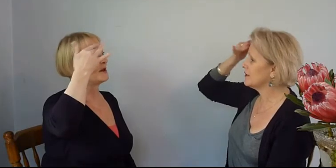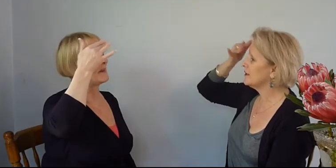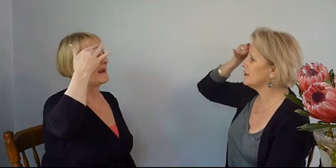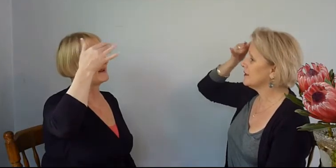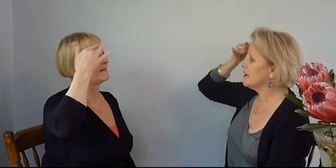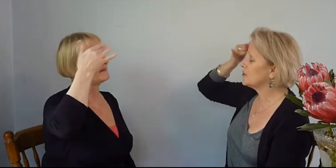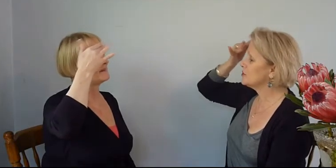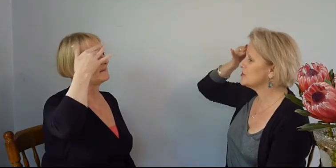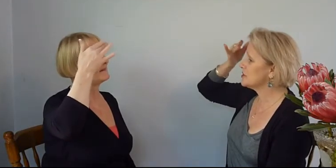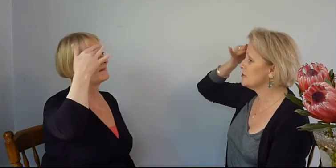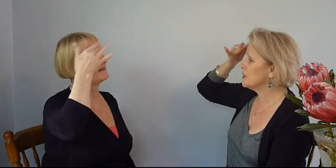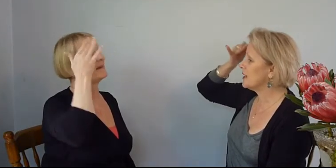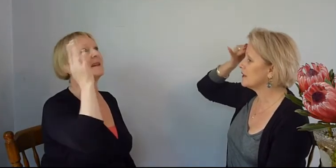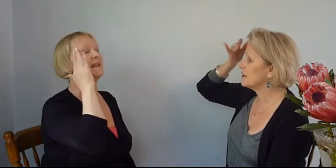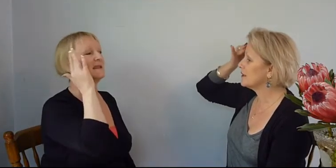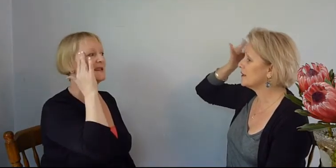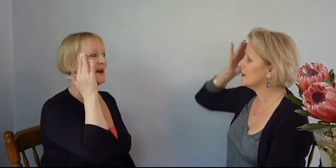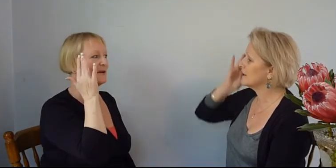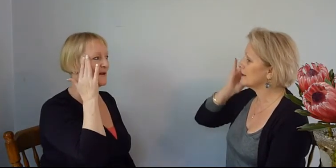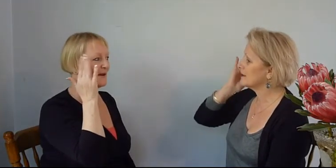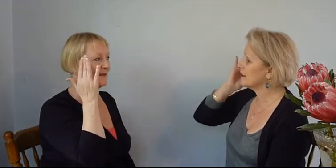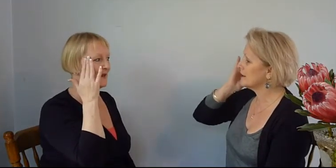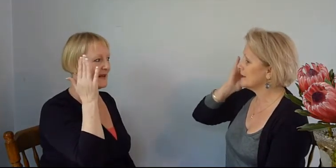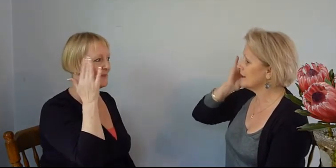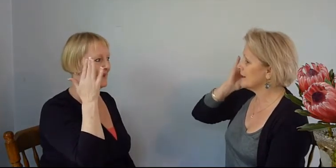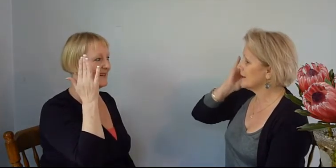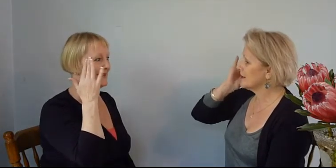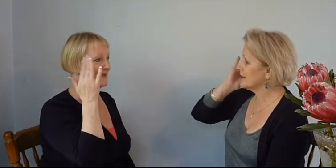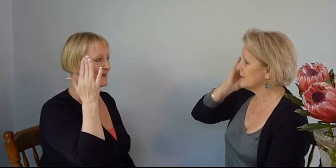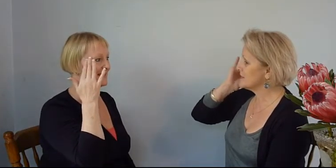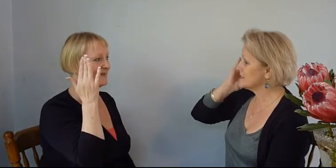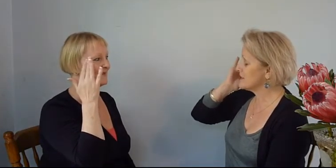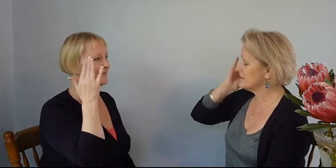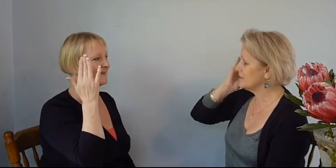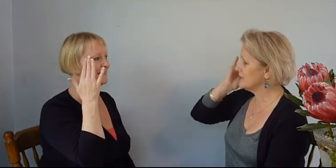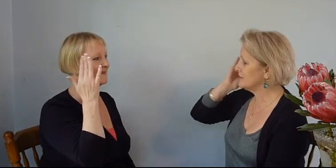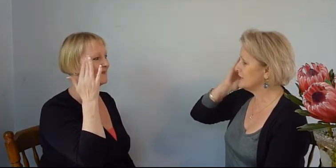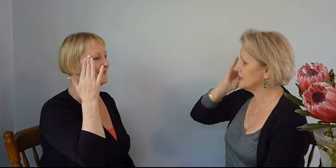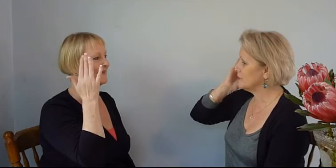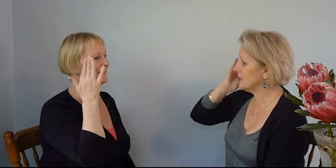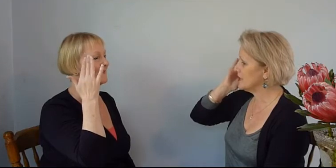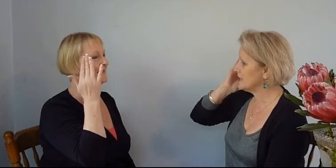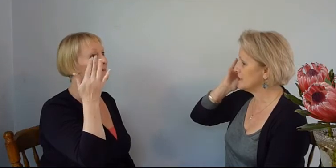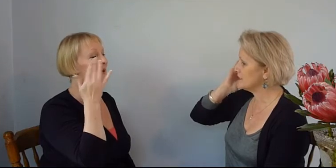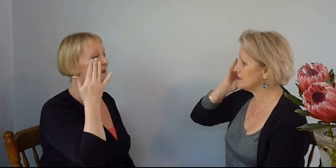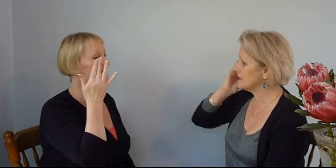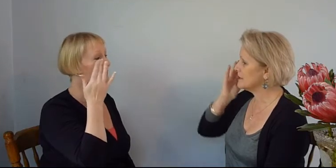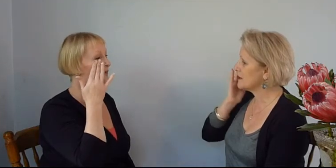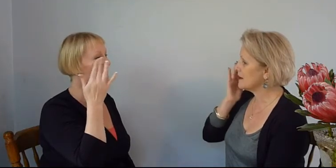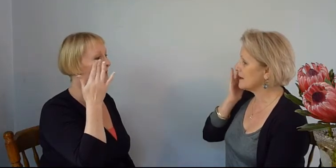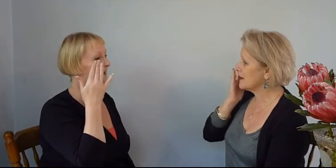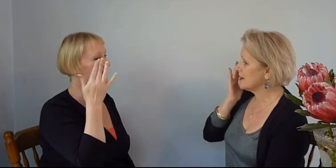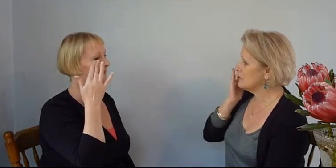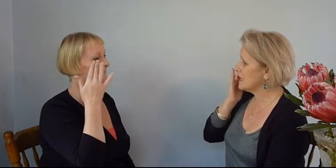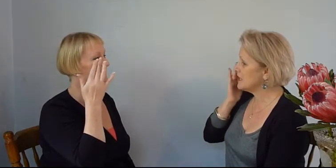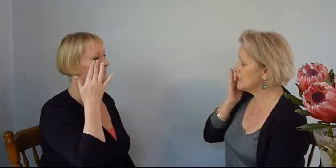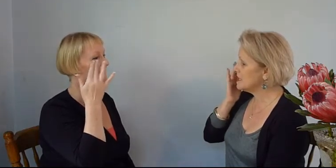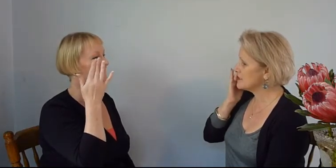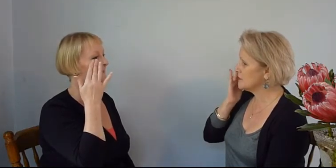back. I couldn't turn back. This terrified feeling in my knees. This terrified feeling in my knees. My knees were wobbling. My knees were